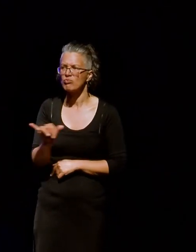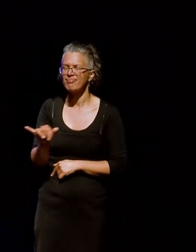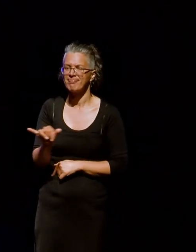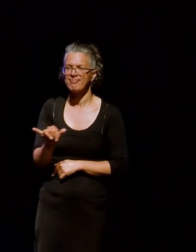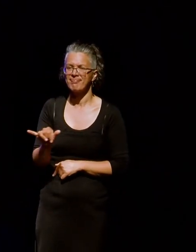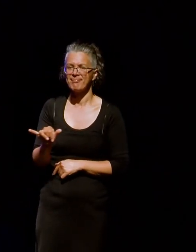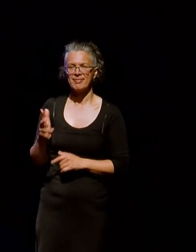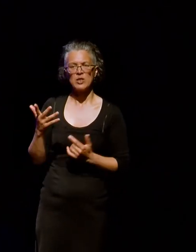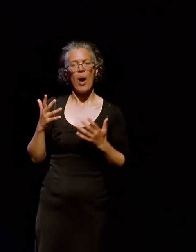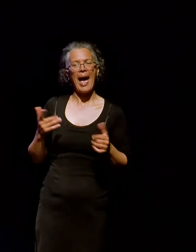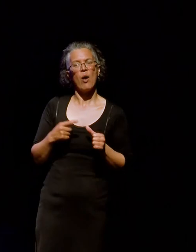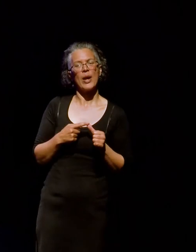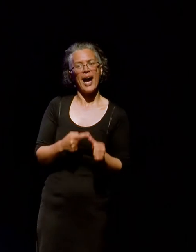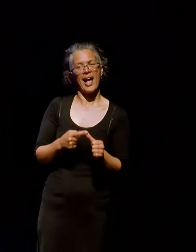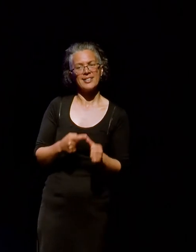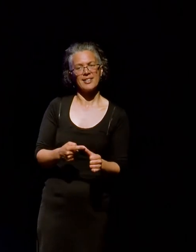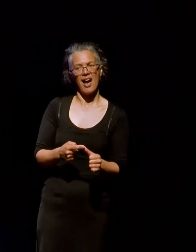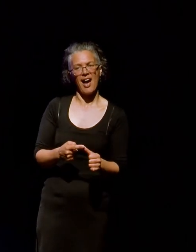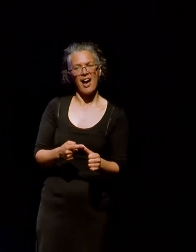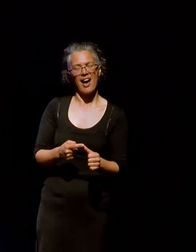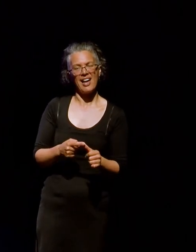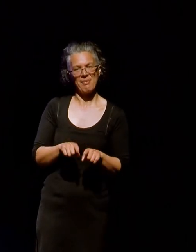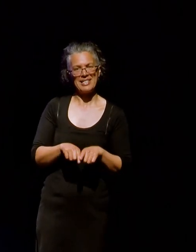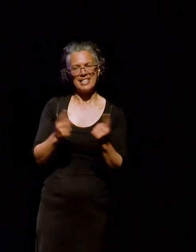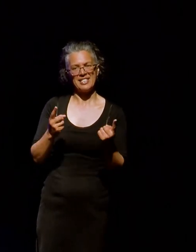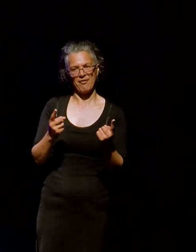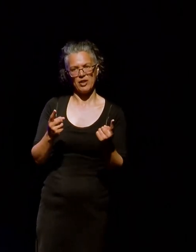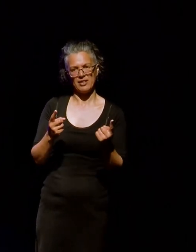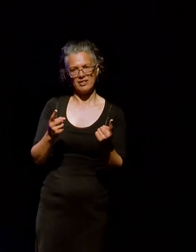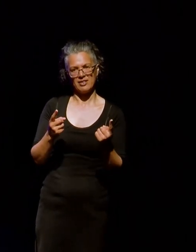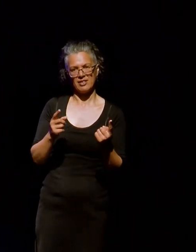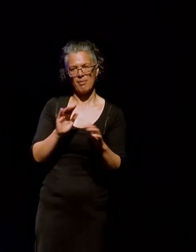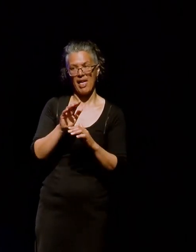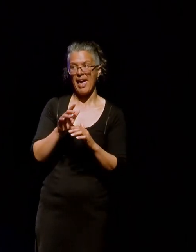how we answer that question on any given day has an impact on what we decide to collect.